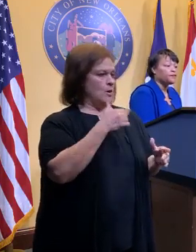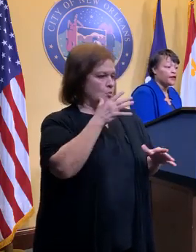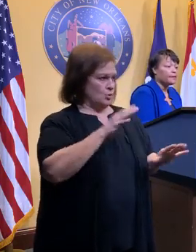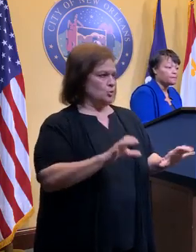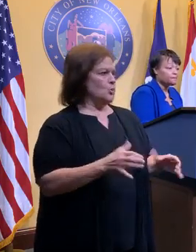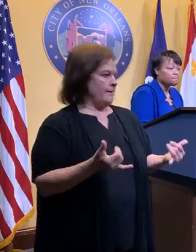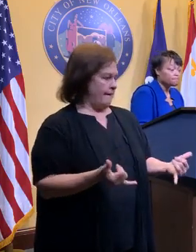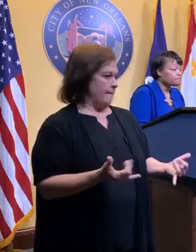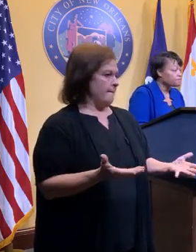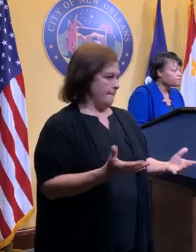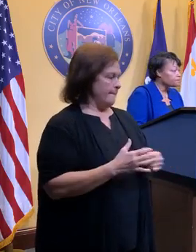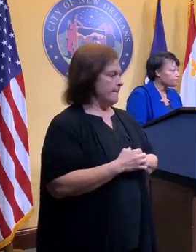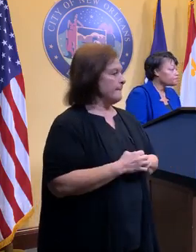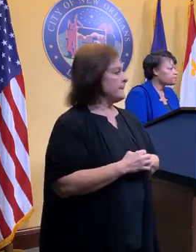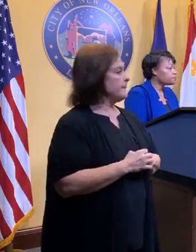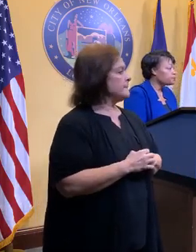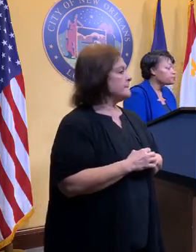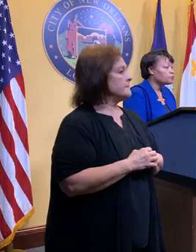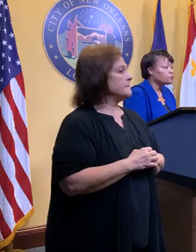this particular event.